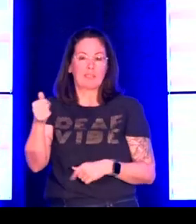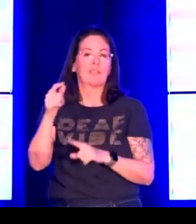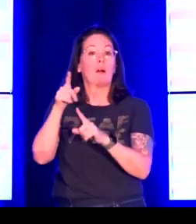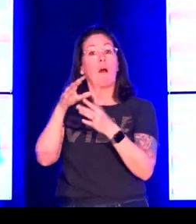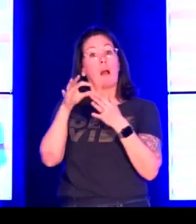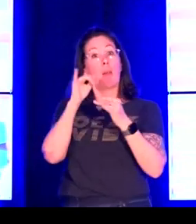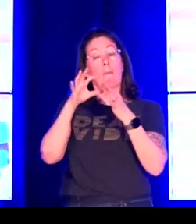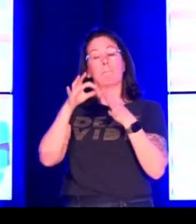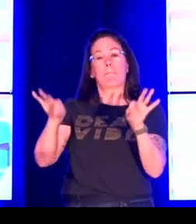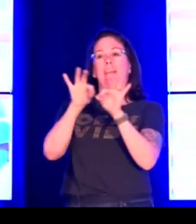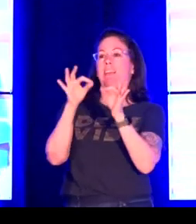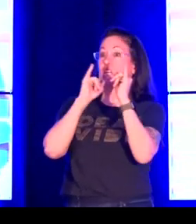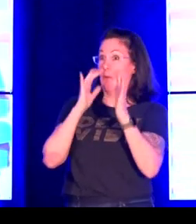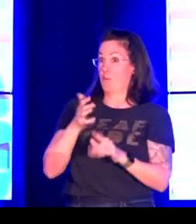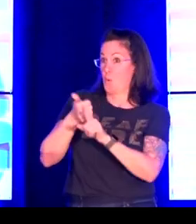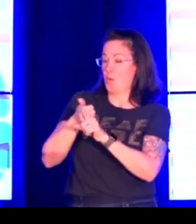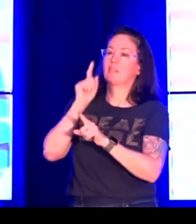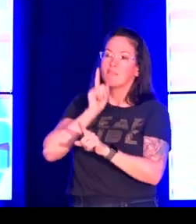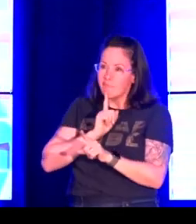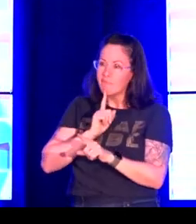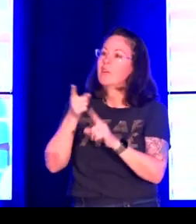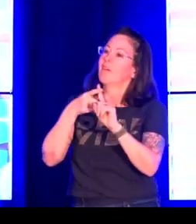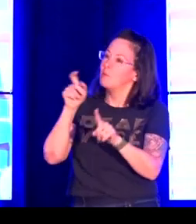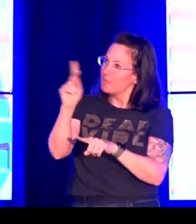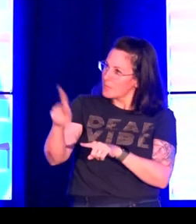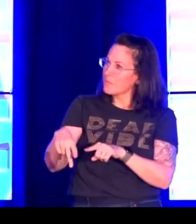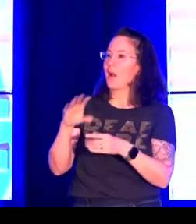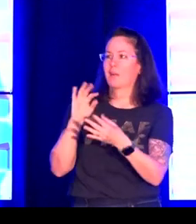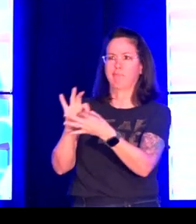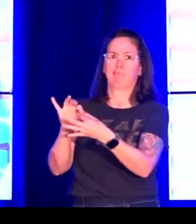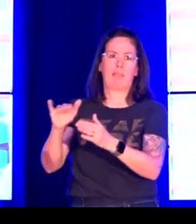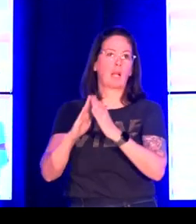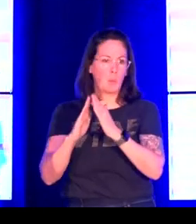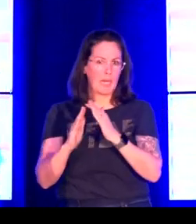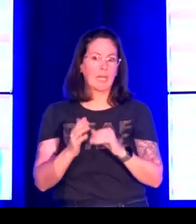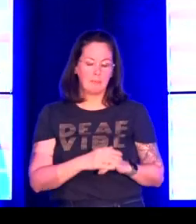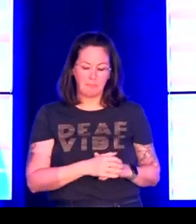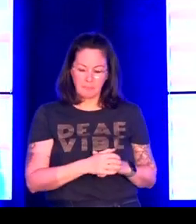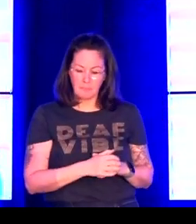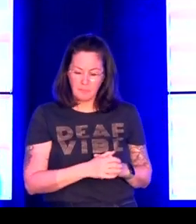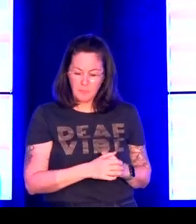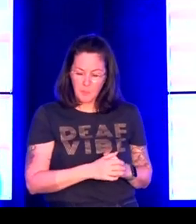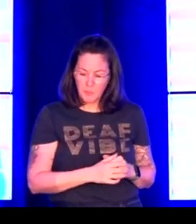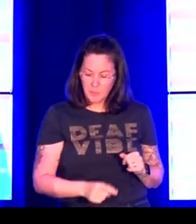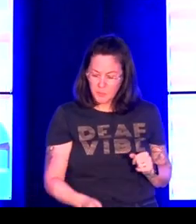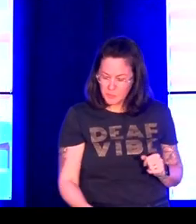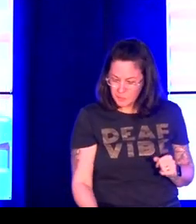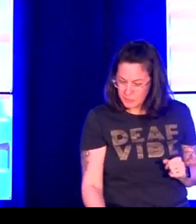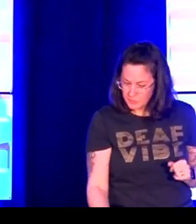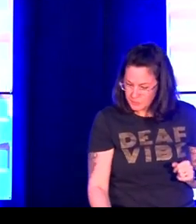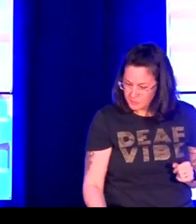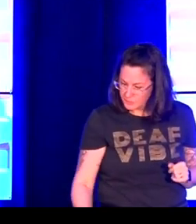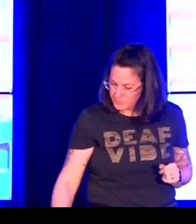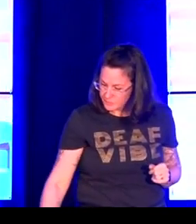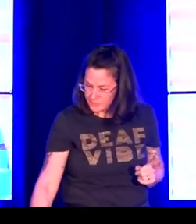so on the Philly signs project the main interviewer who you see on the right is deaf is local to Philadelphia